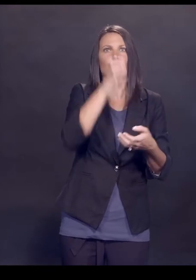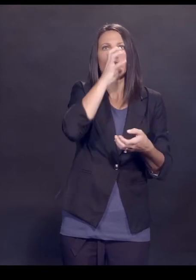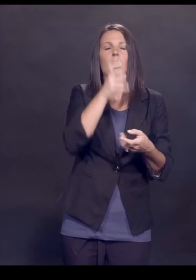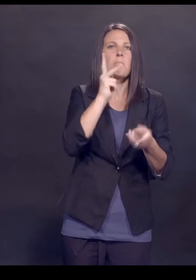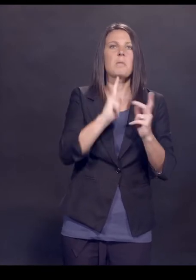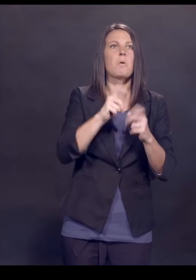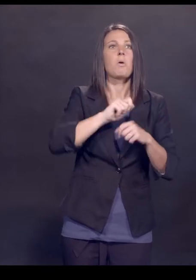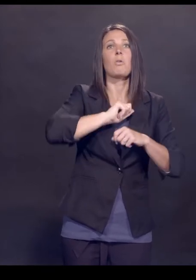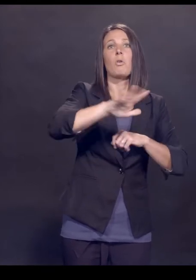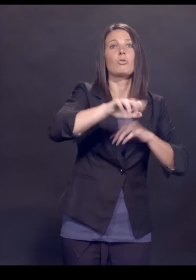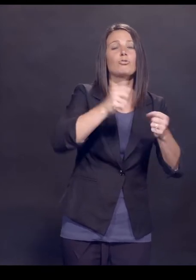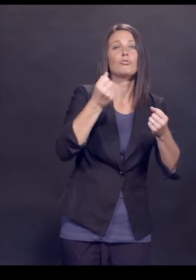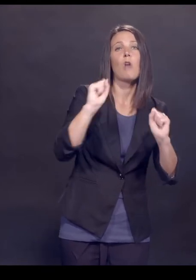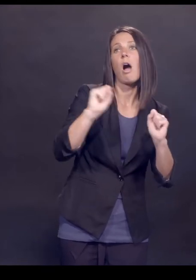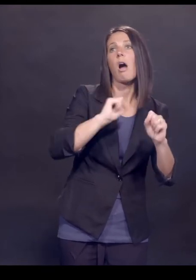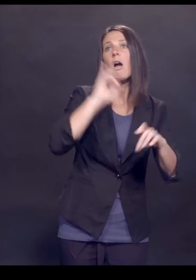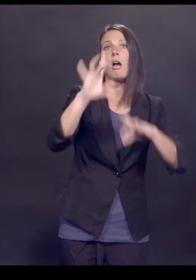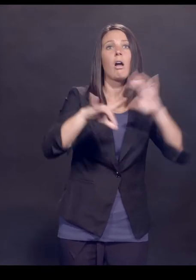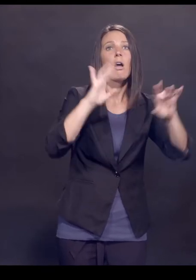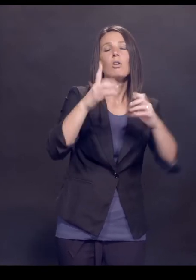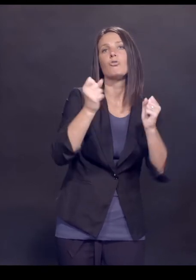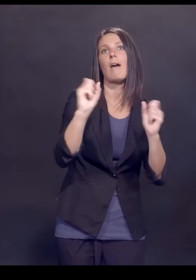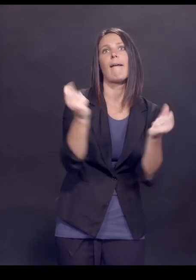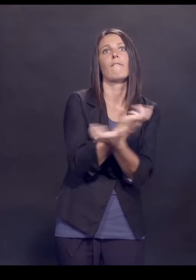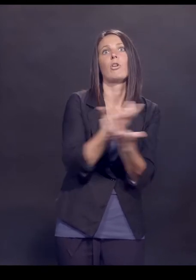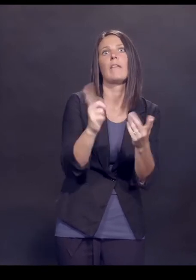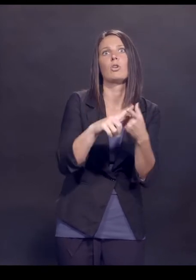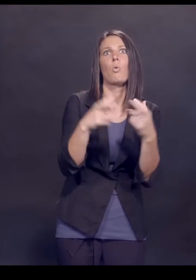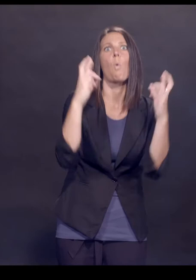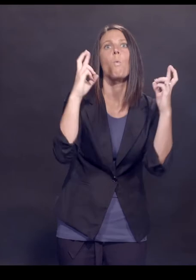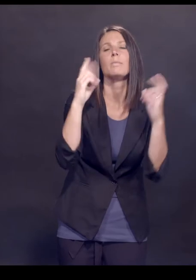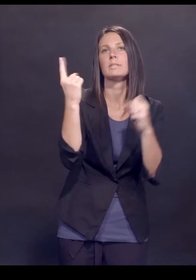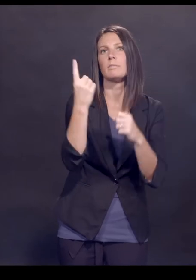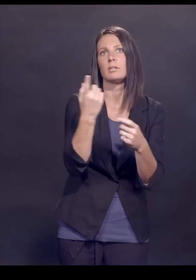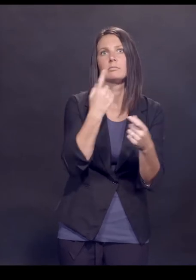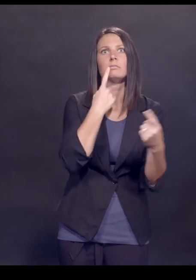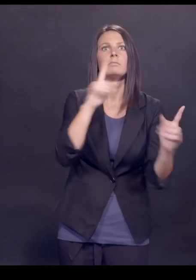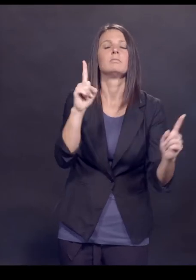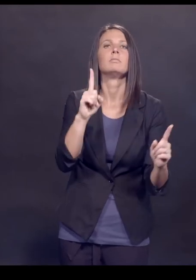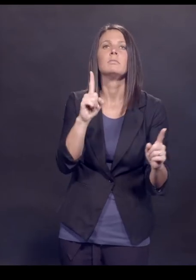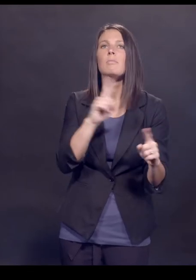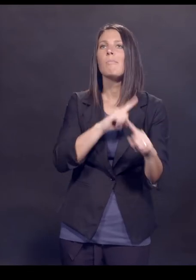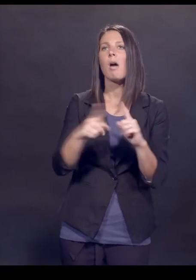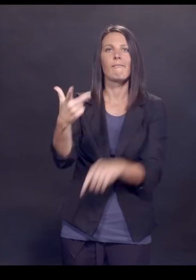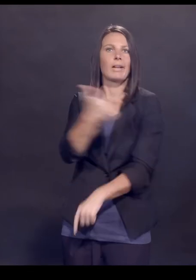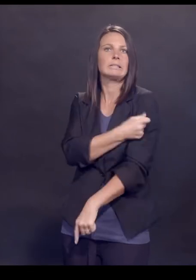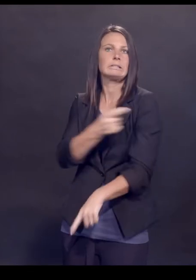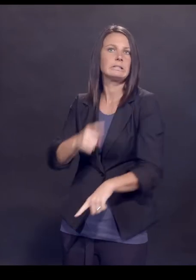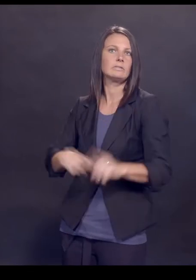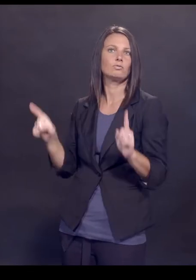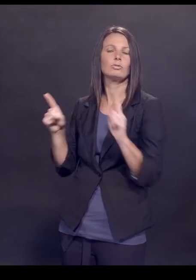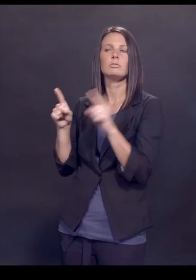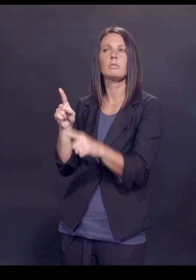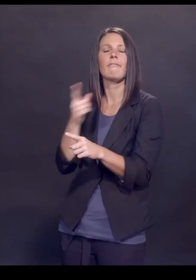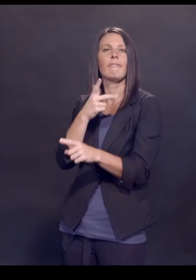throwing products out there and hoping they worked. But that's not the way it's played out with vaccines. The